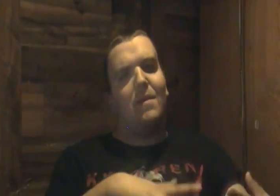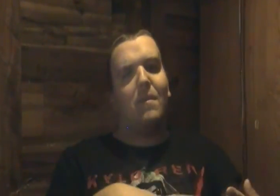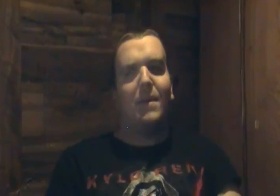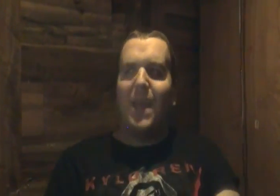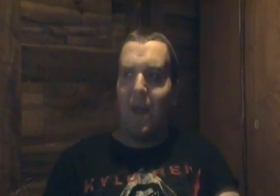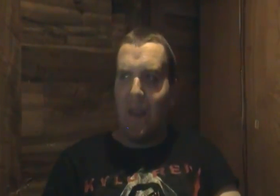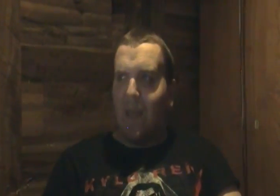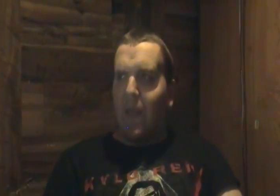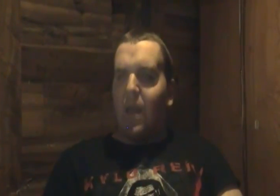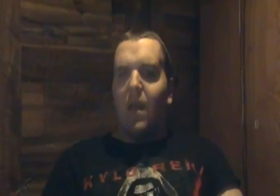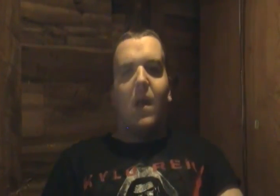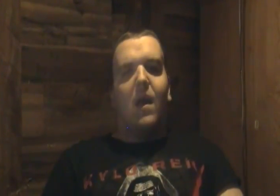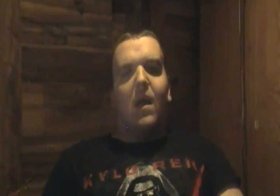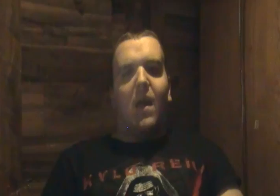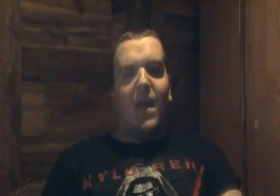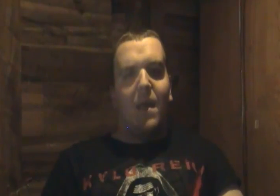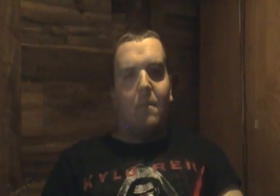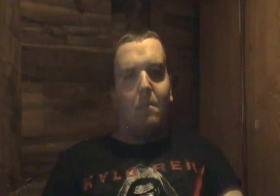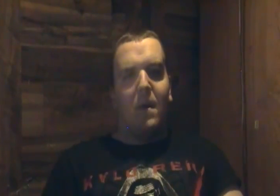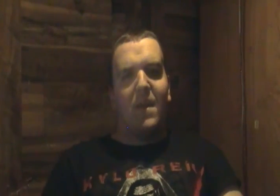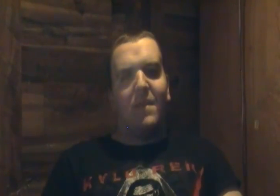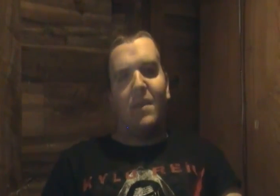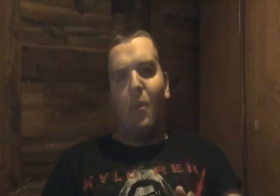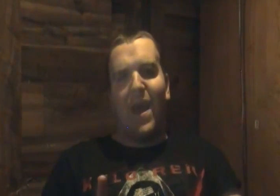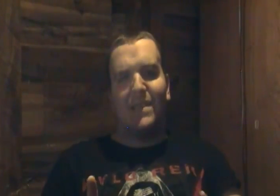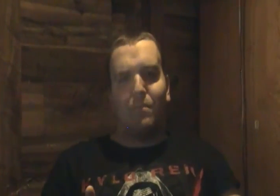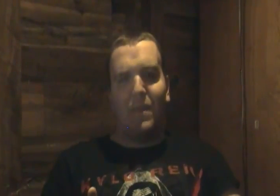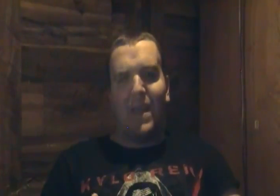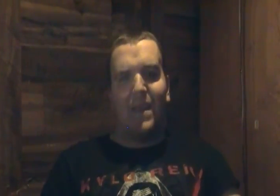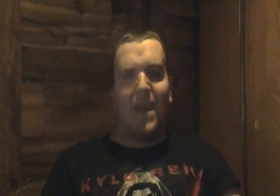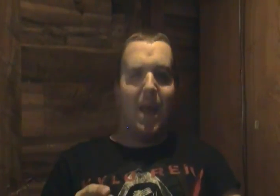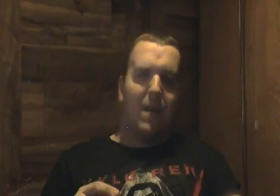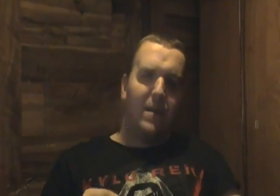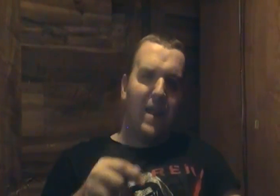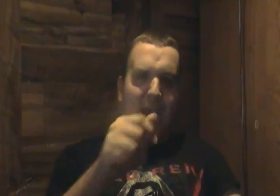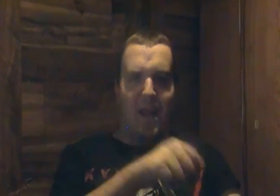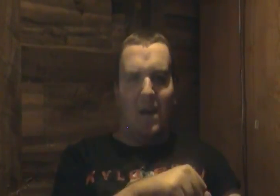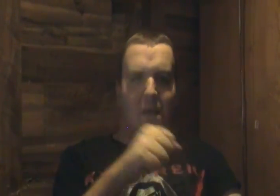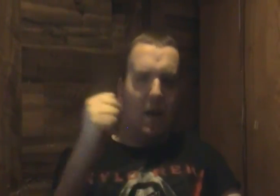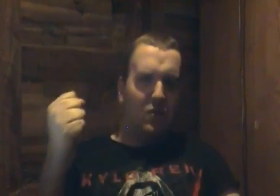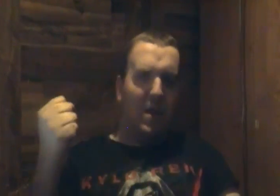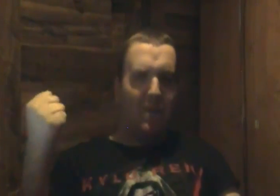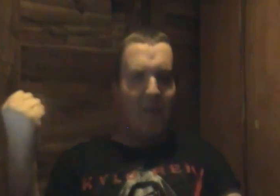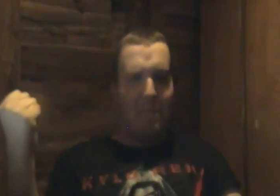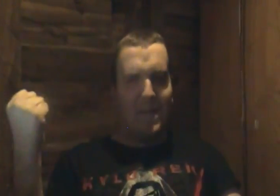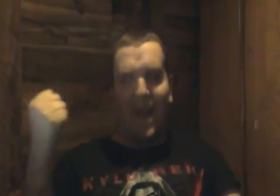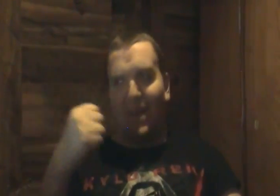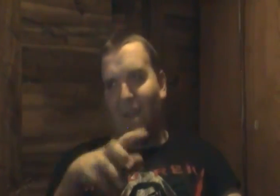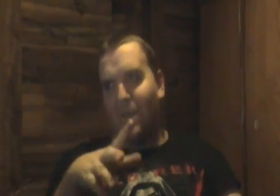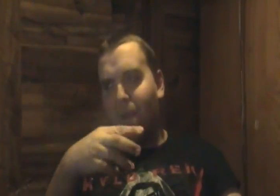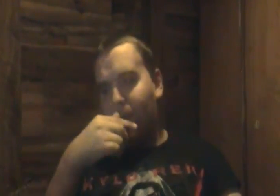give him the medallion and but noah has a plan that that uh drop the fake medallion in there